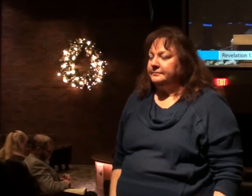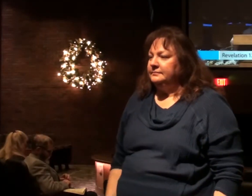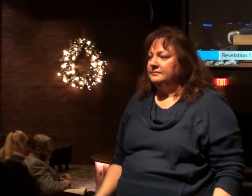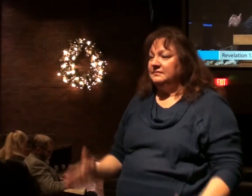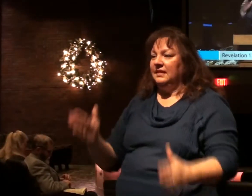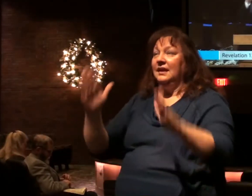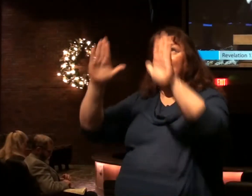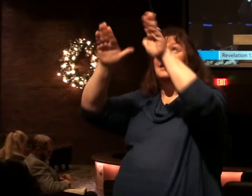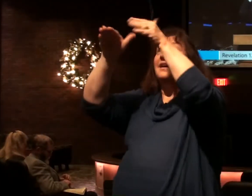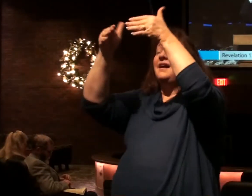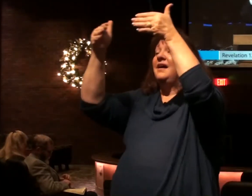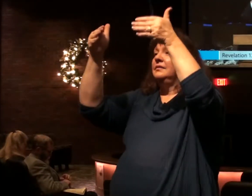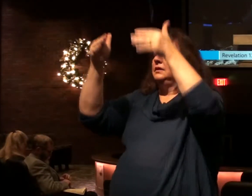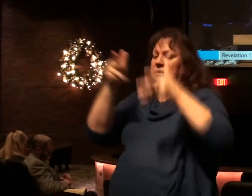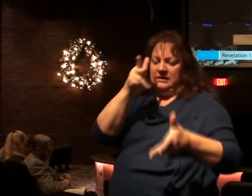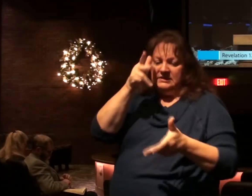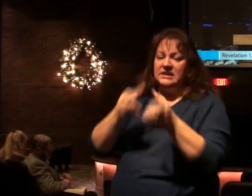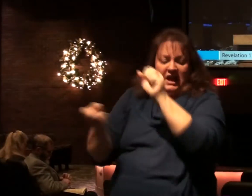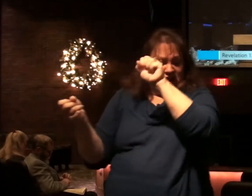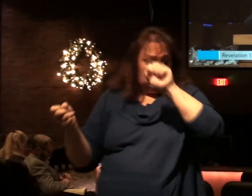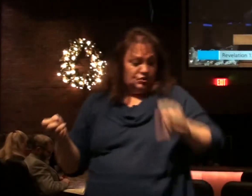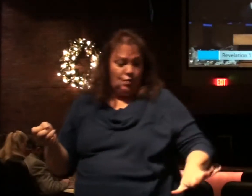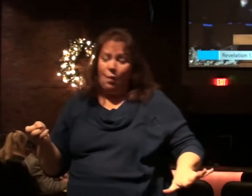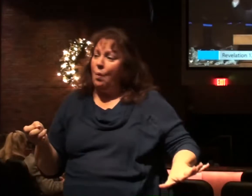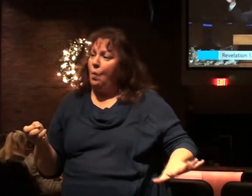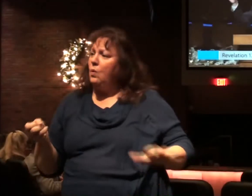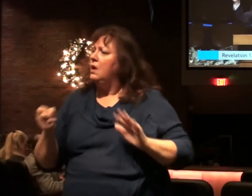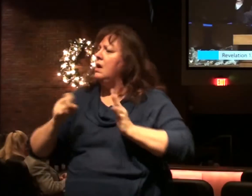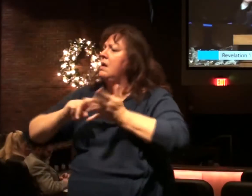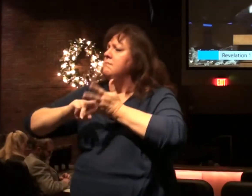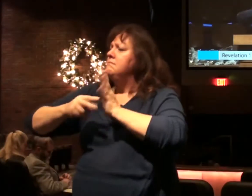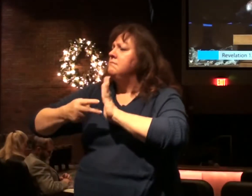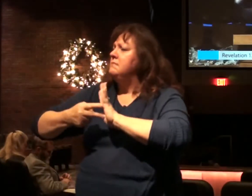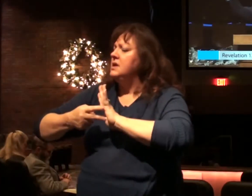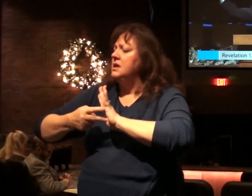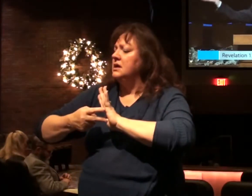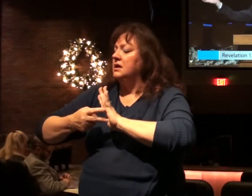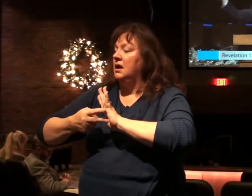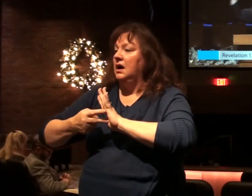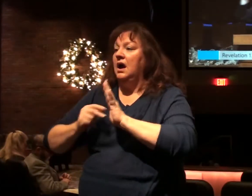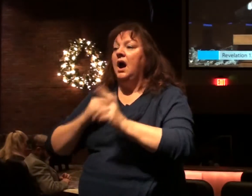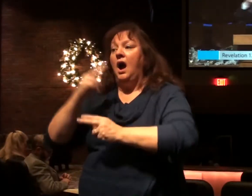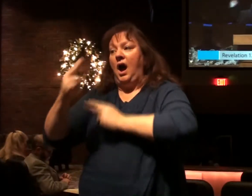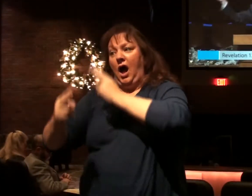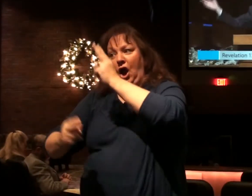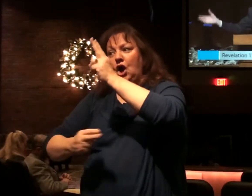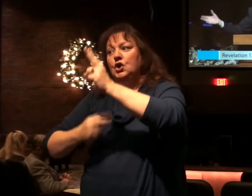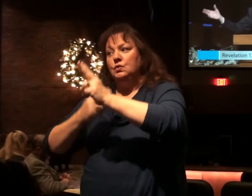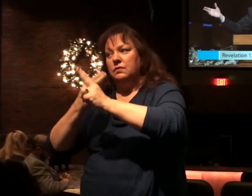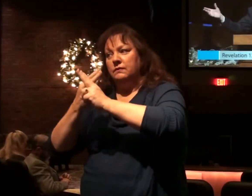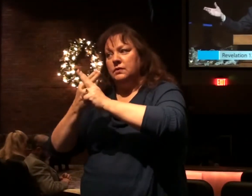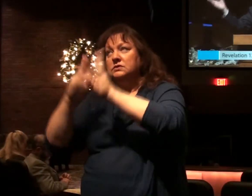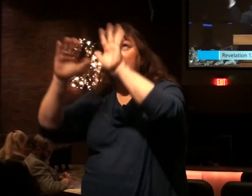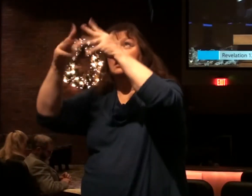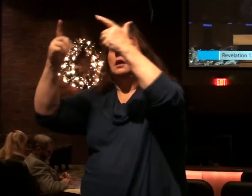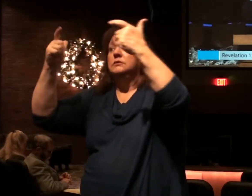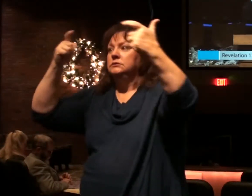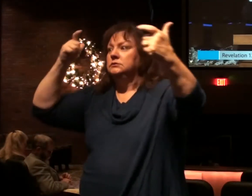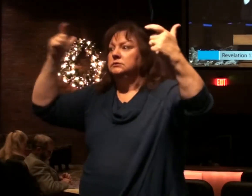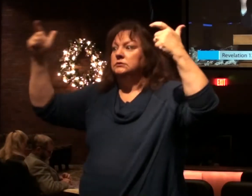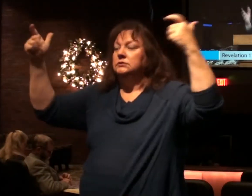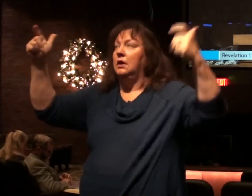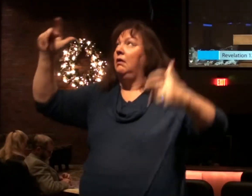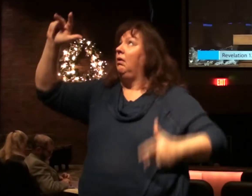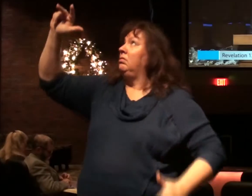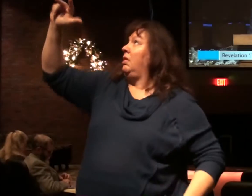Heaven and the heavens. When Satan is cast to earth, indication, you know, how vast our universe and heavens are. And then the